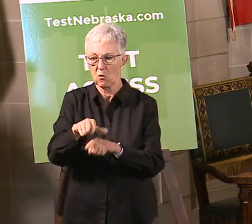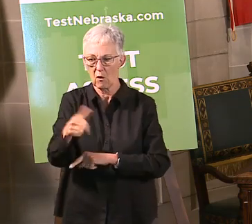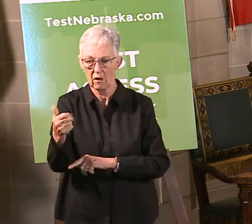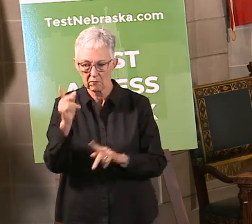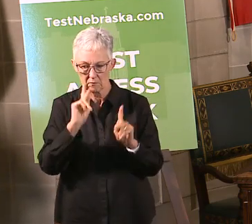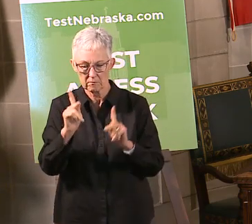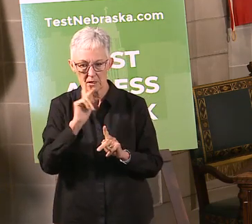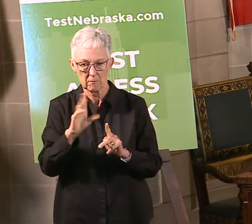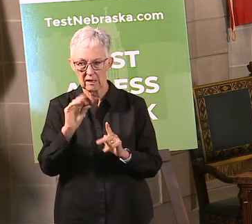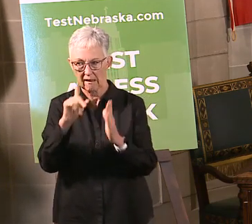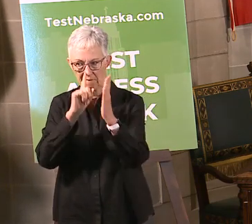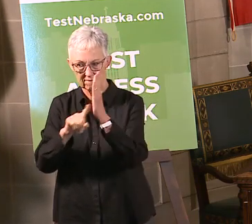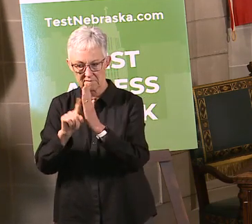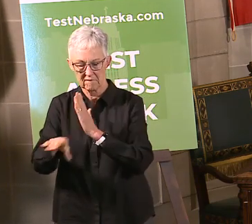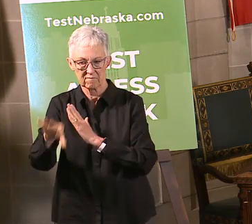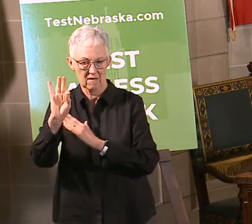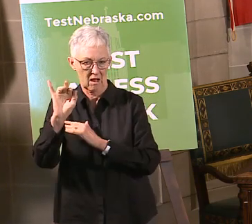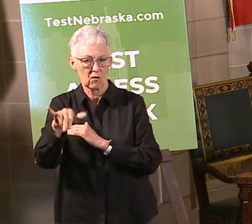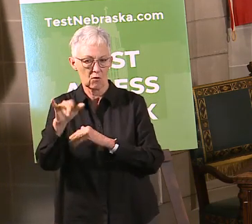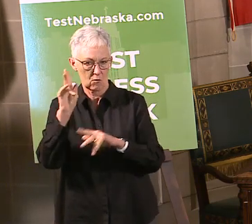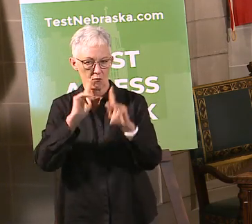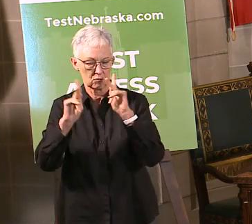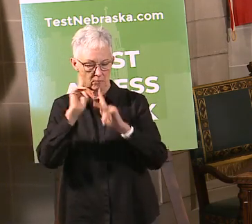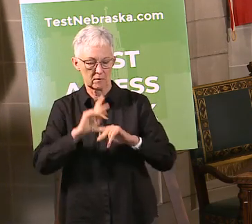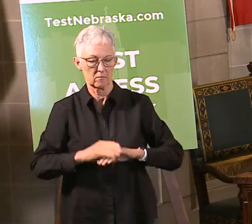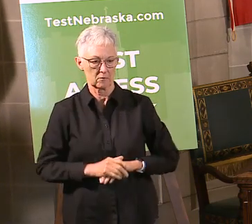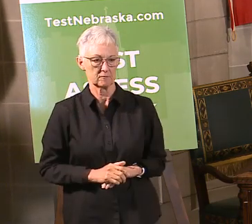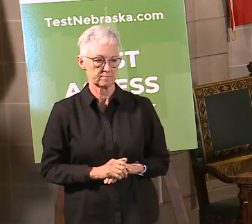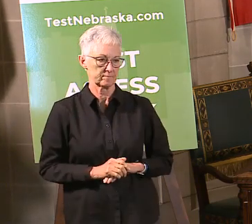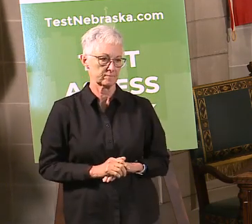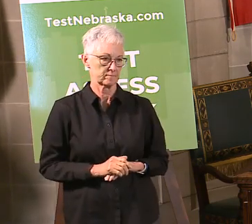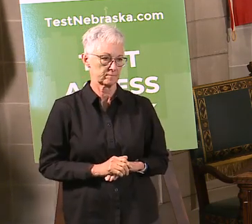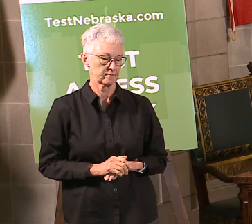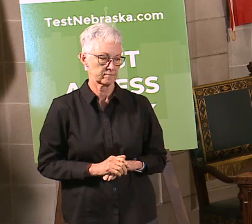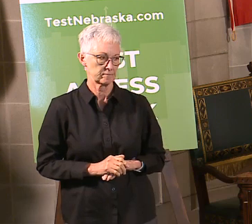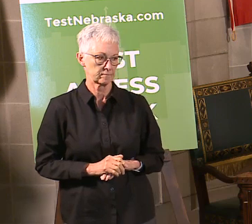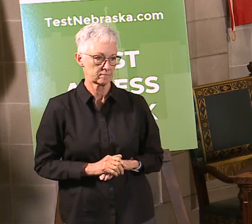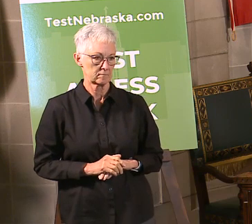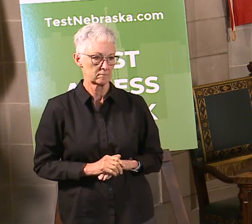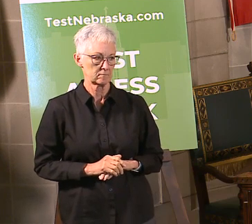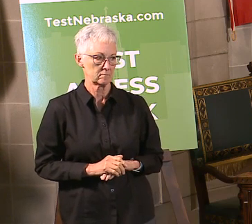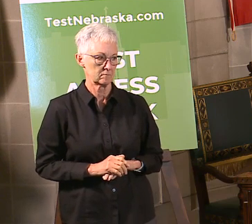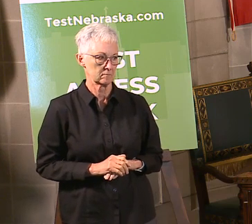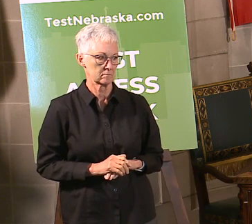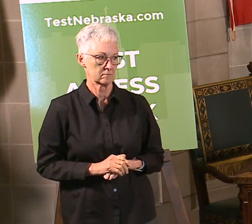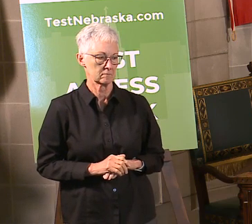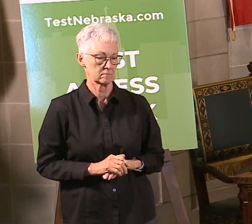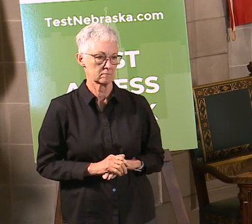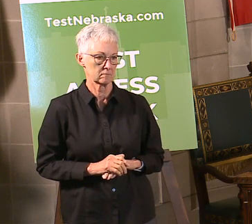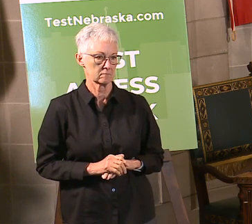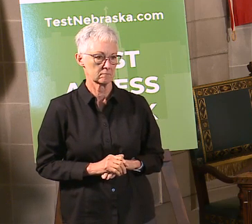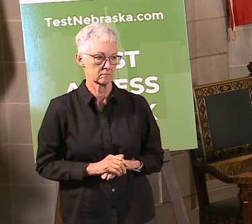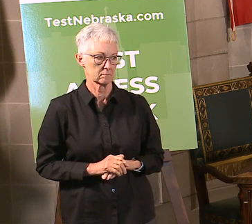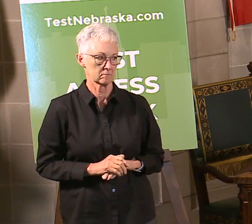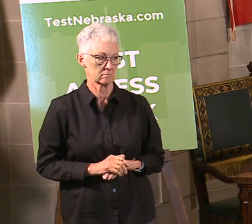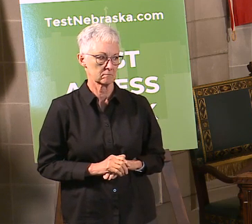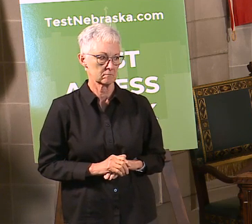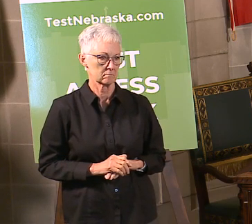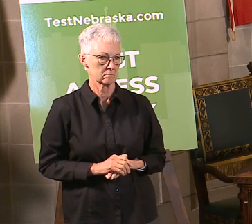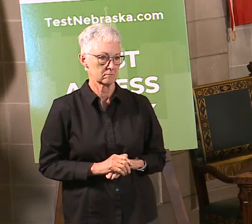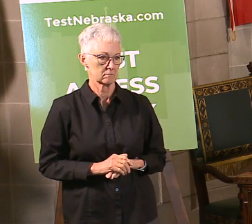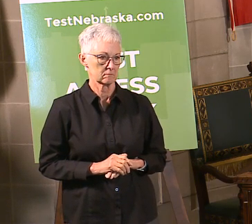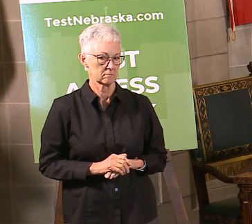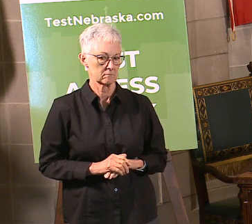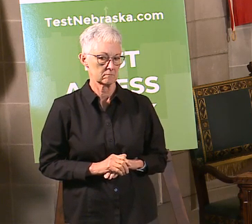WWT has two questions regarding Test Nebraska. Are you satisfied with the number of tests done so far, and is Test Nebraska worth